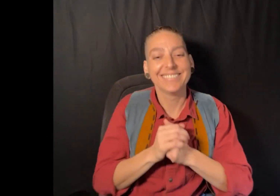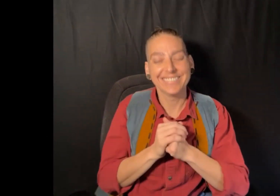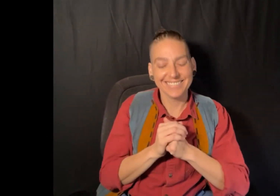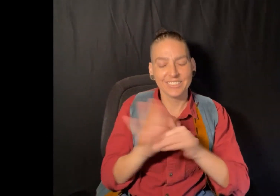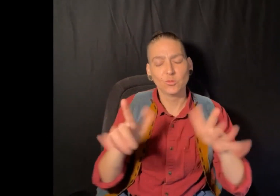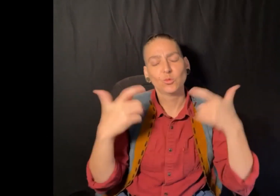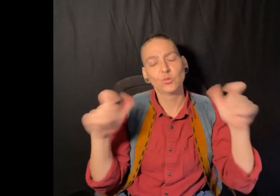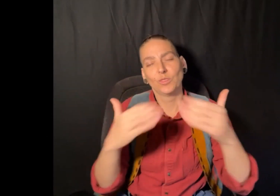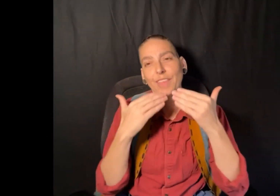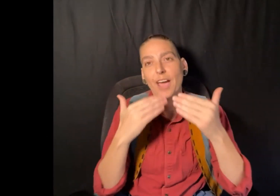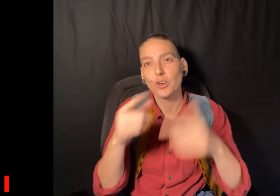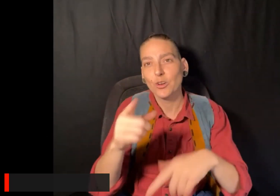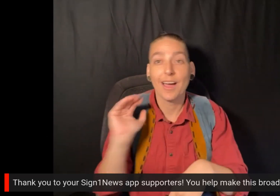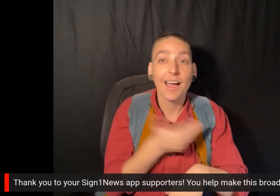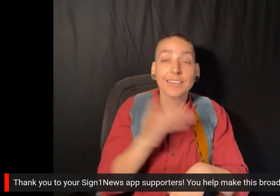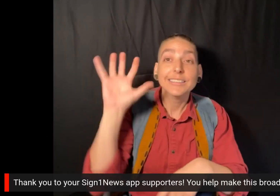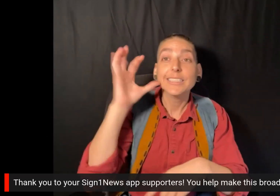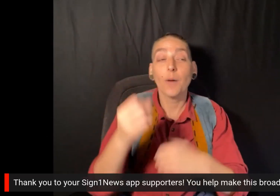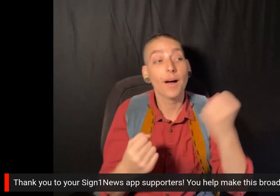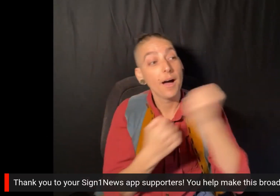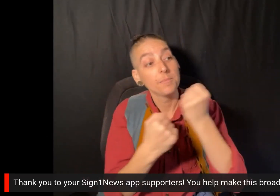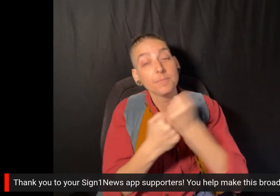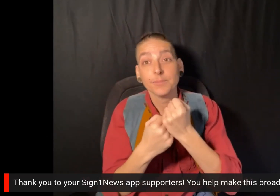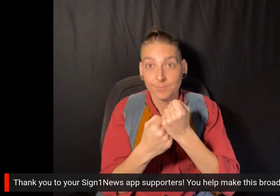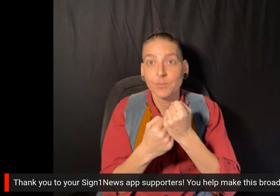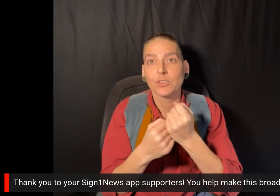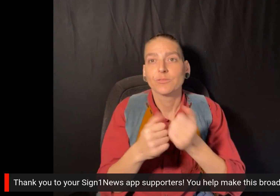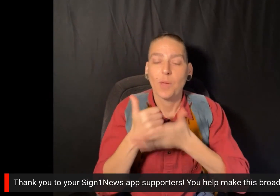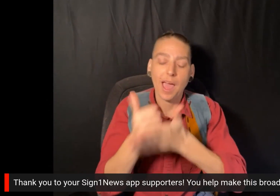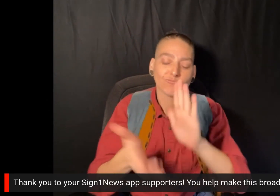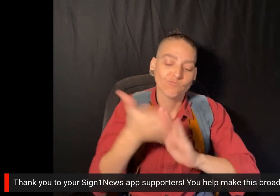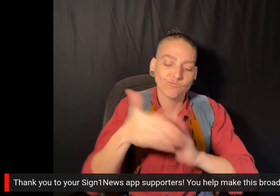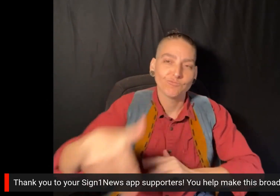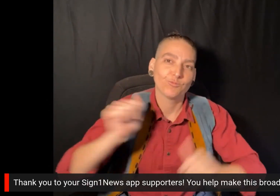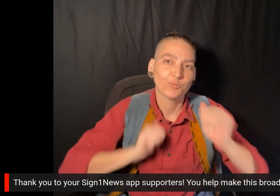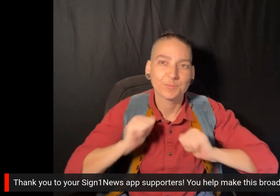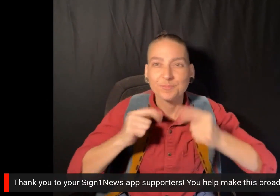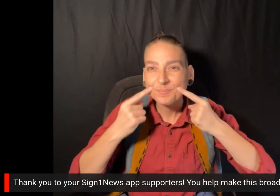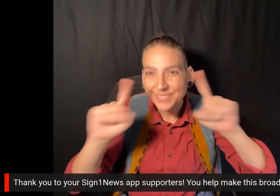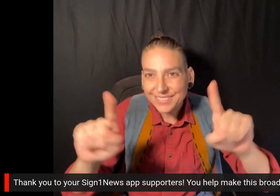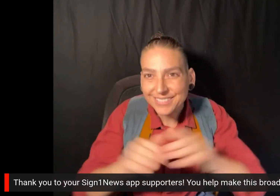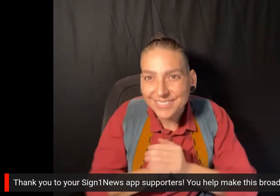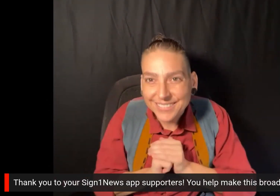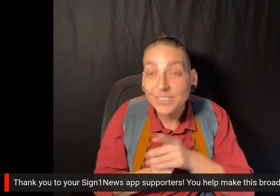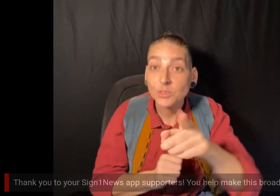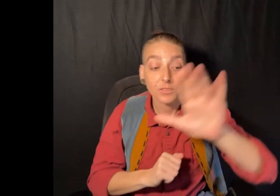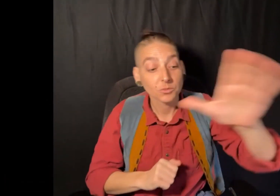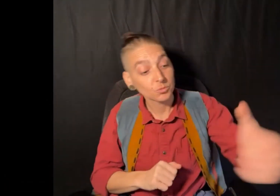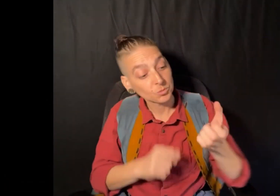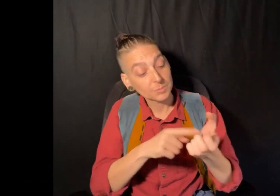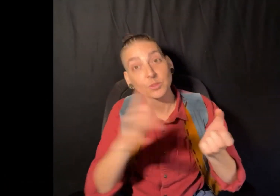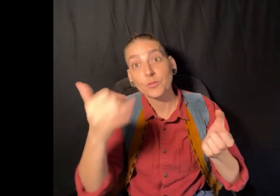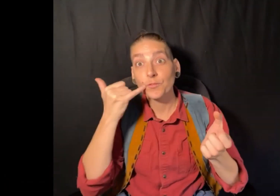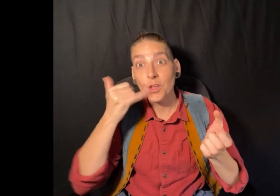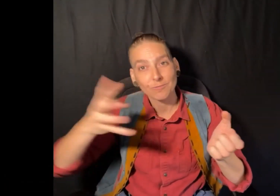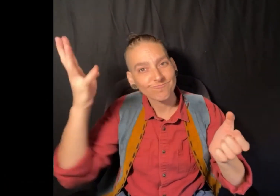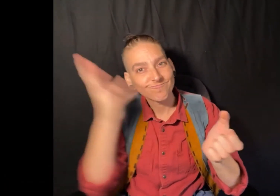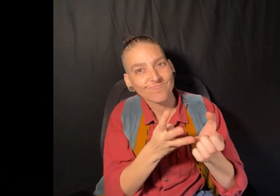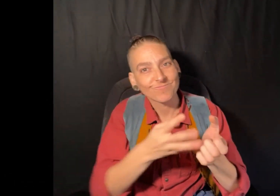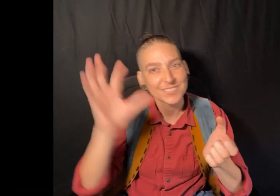A big thank you to our Sign One News app supporters. You helped make this broadcast happen. You can download the Sign One News app